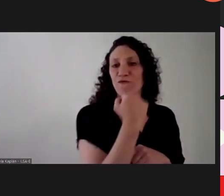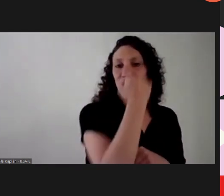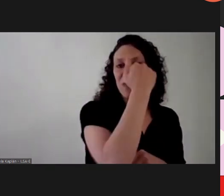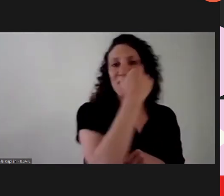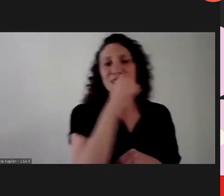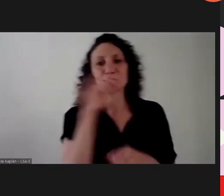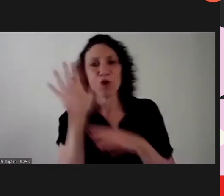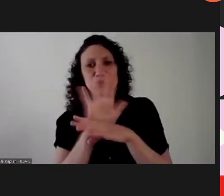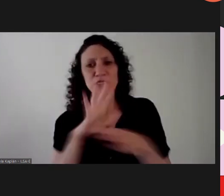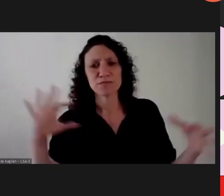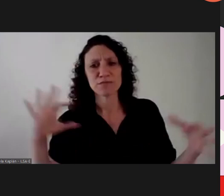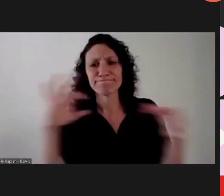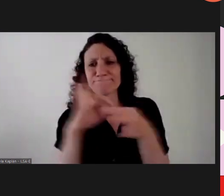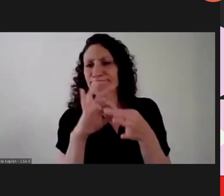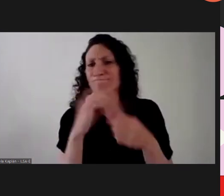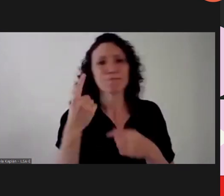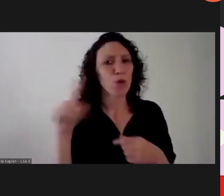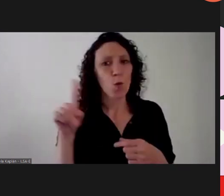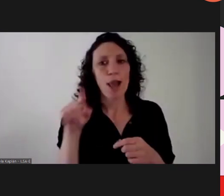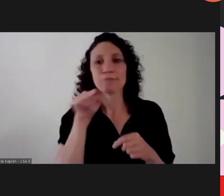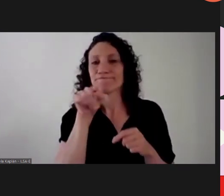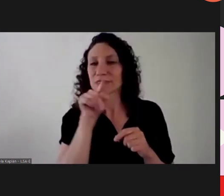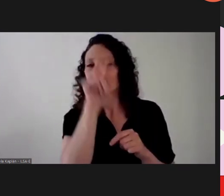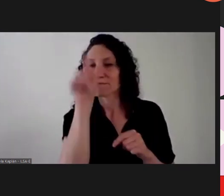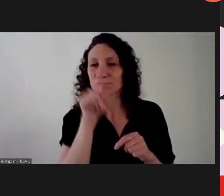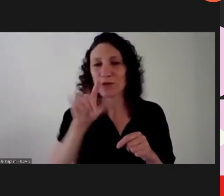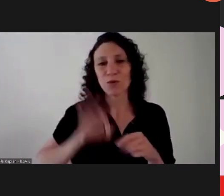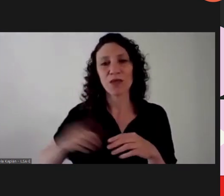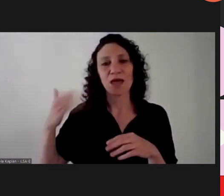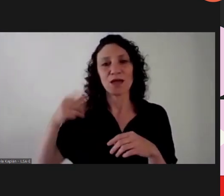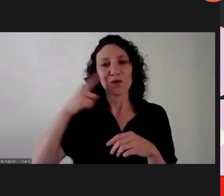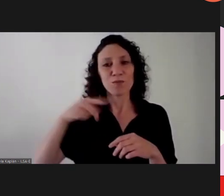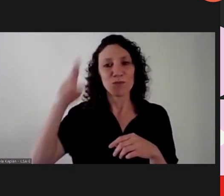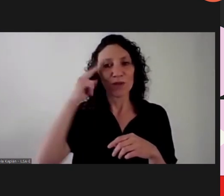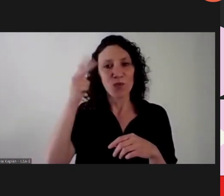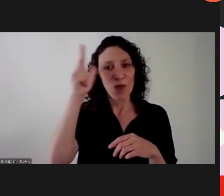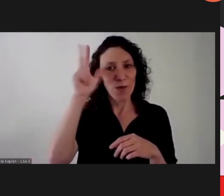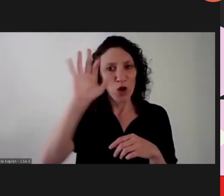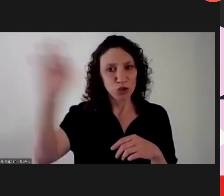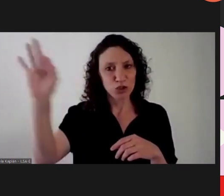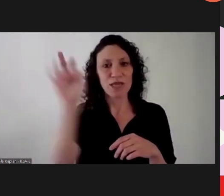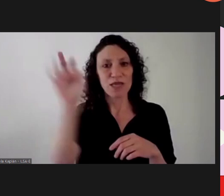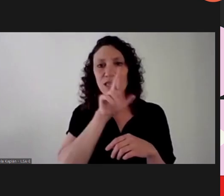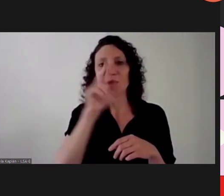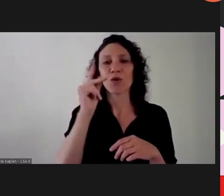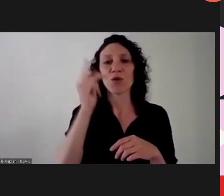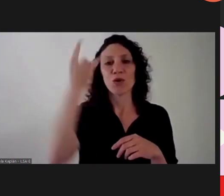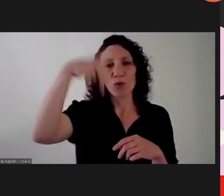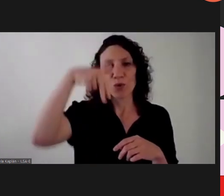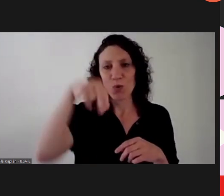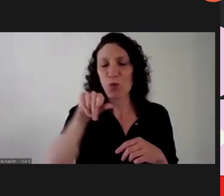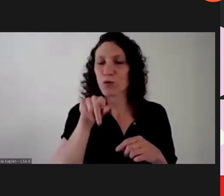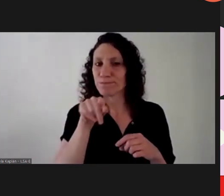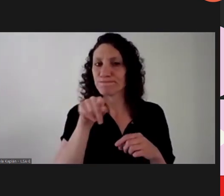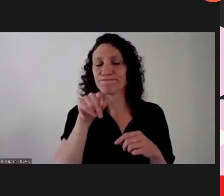feminism and cinema? It's a question that we posed in the 80s by Anette Kuhn, who takes